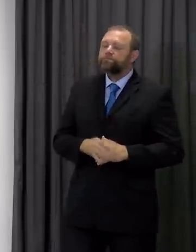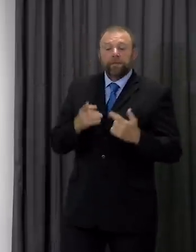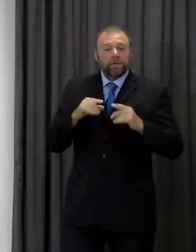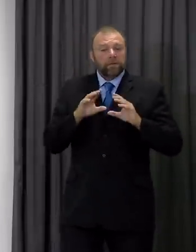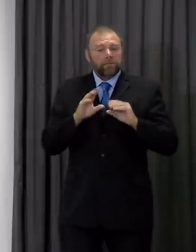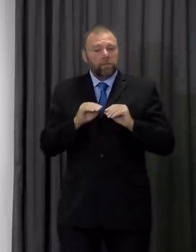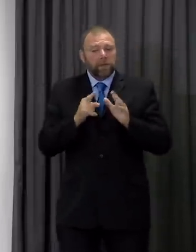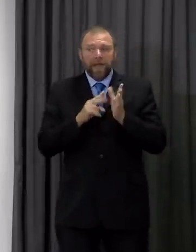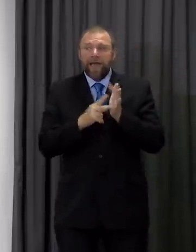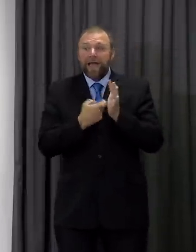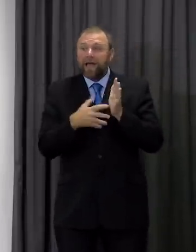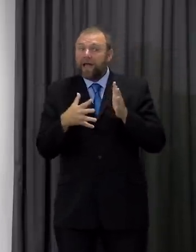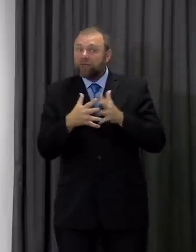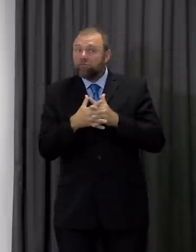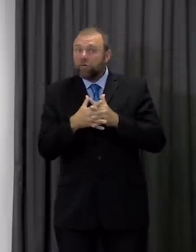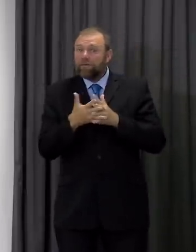Andrew Forgrey from the Daily Post